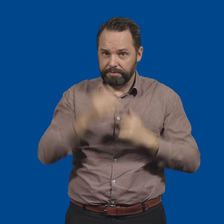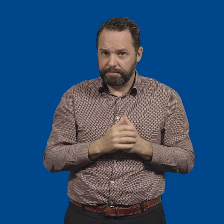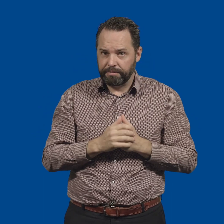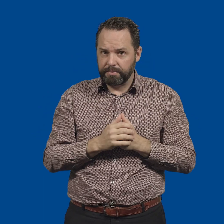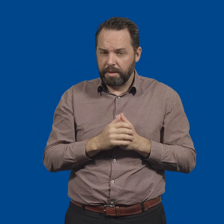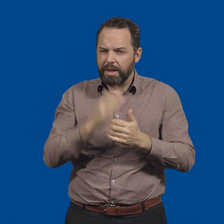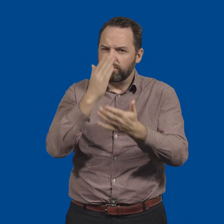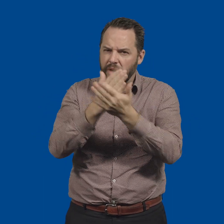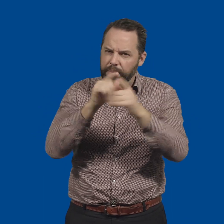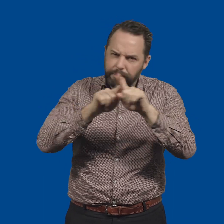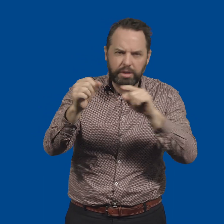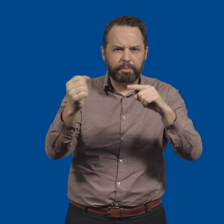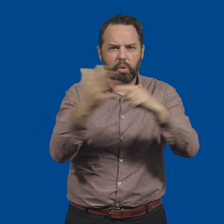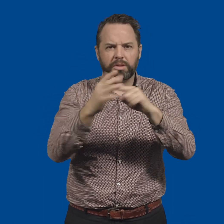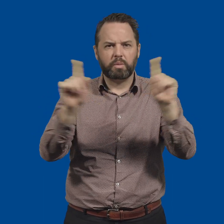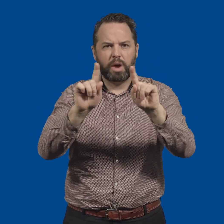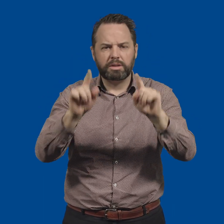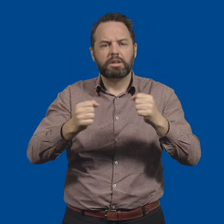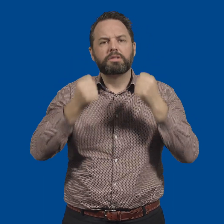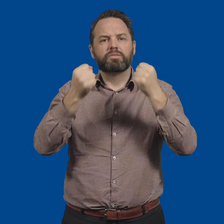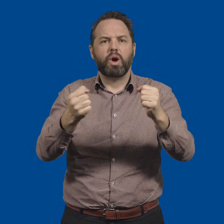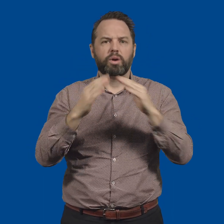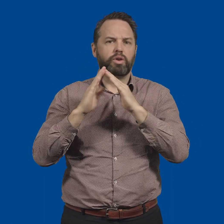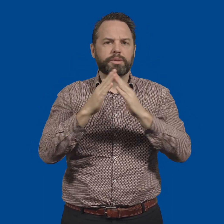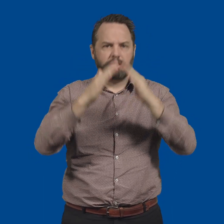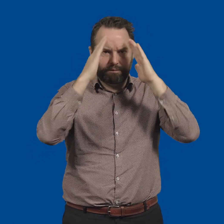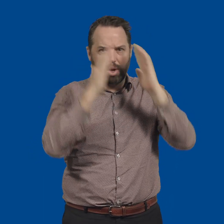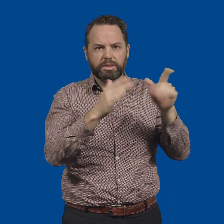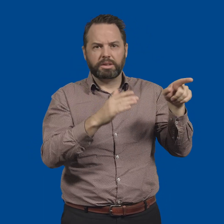Most importantly, there must be a community focus through community engagement.